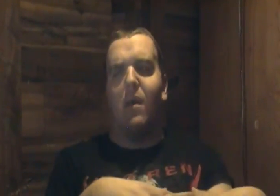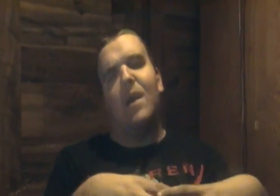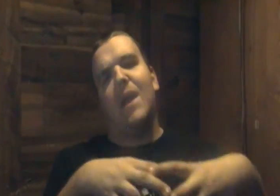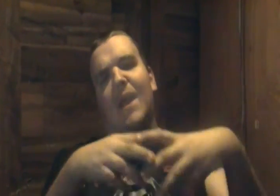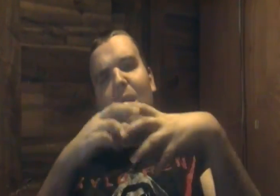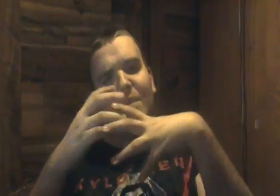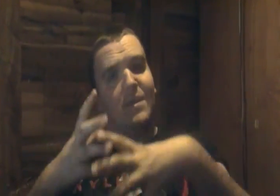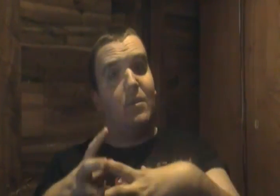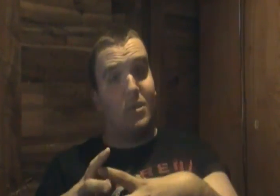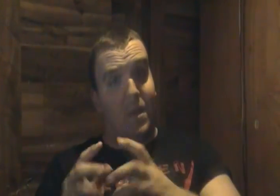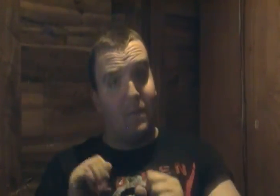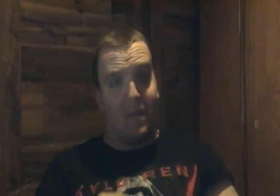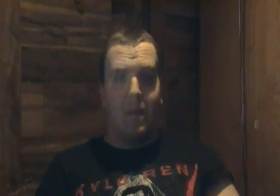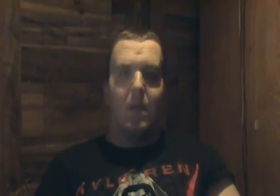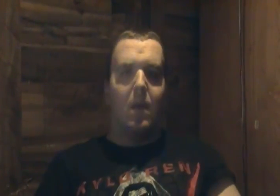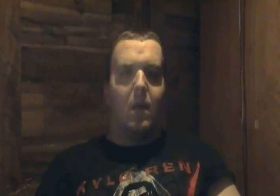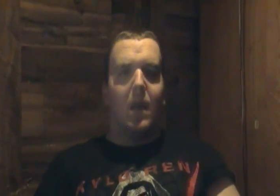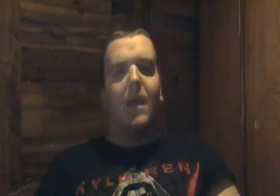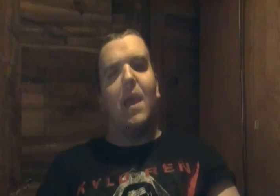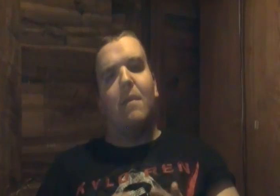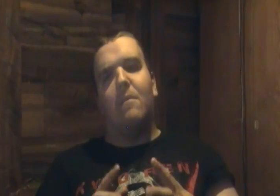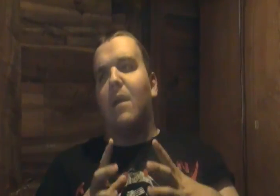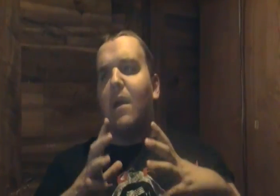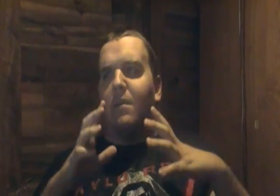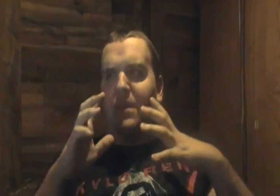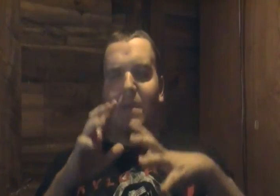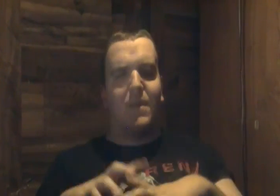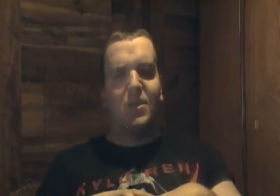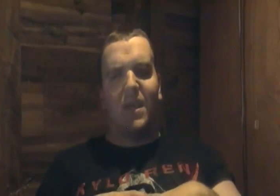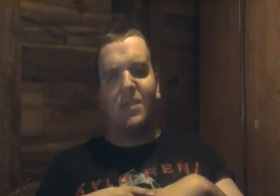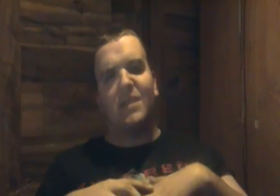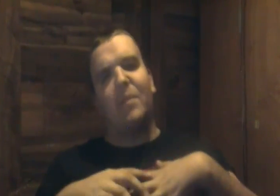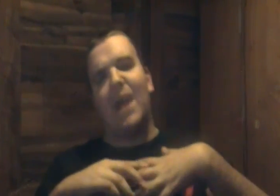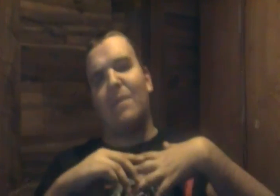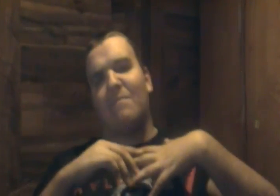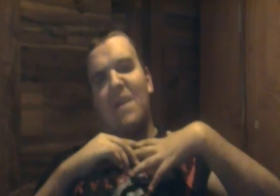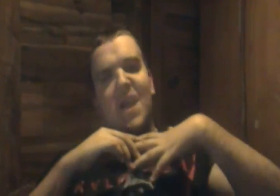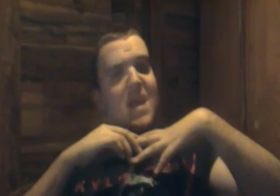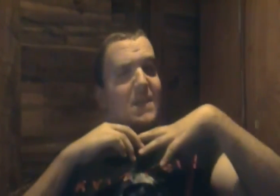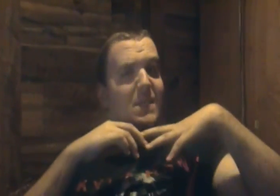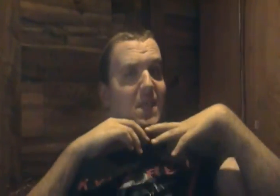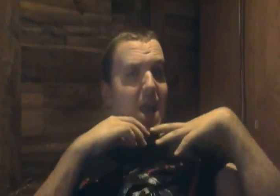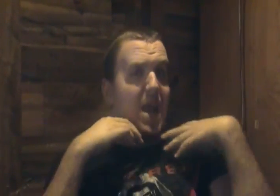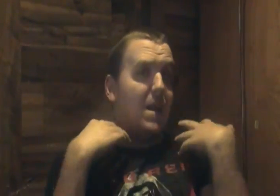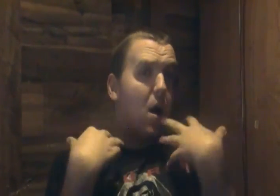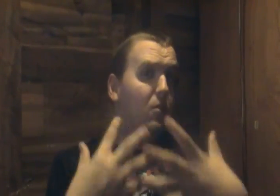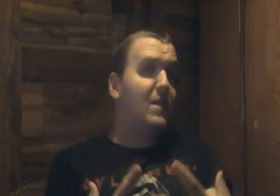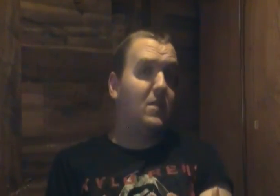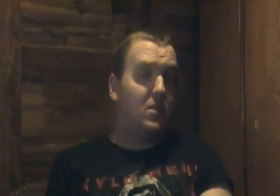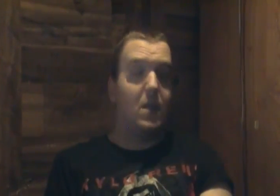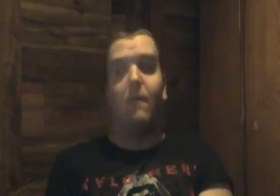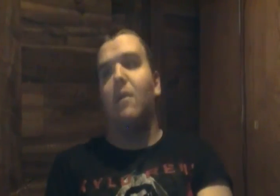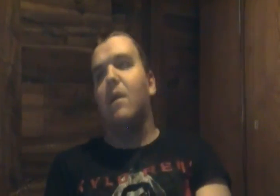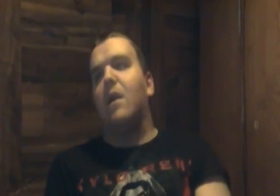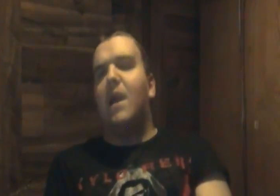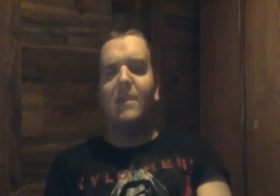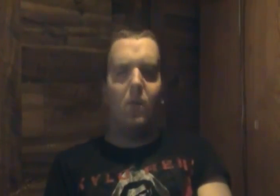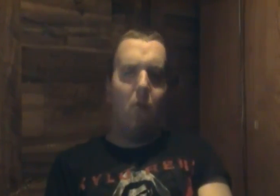and all this other stuff and the different challenges they would have to face and all this stuff and so